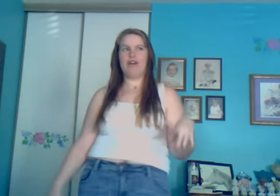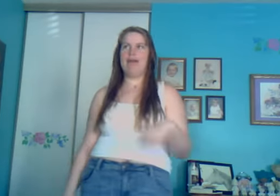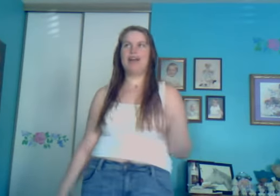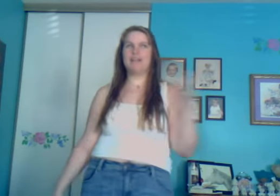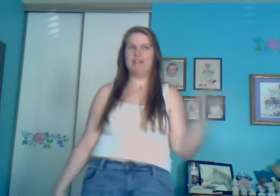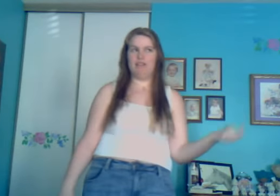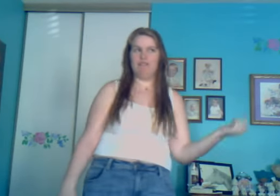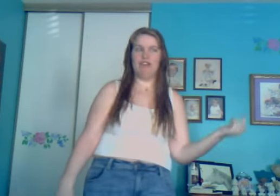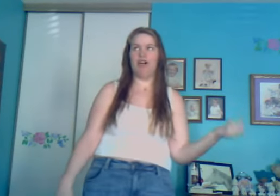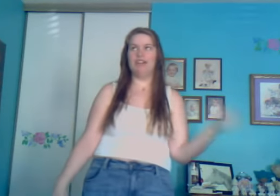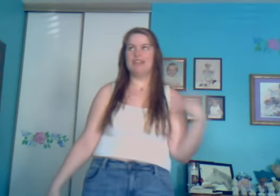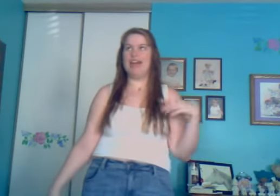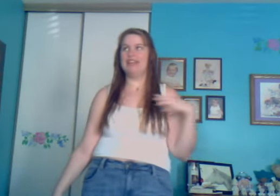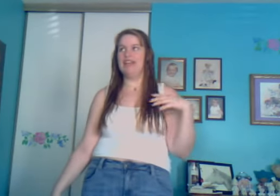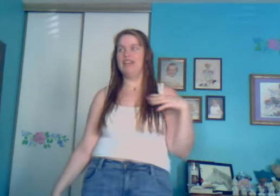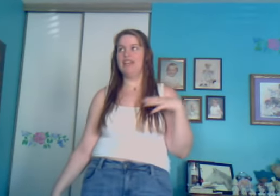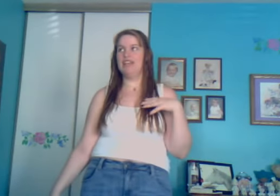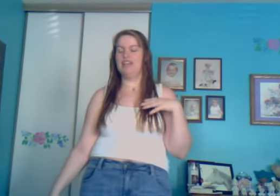back into the Infinite Falls and getting the